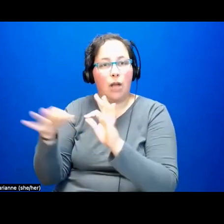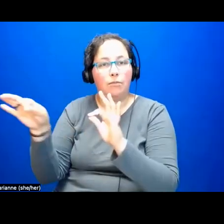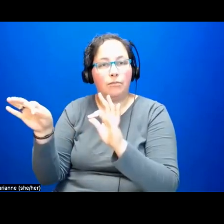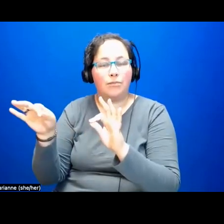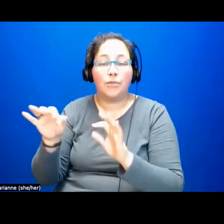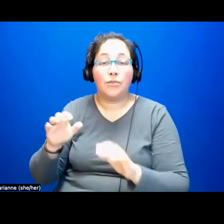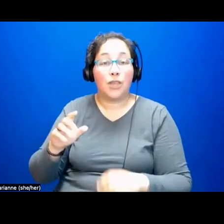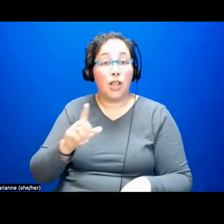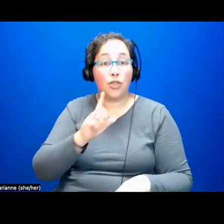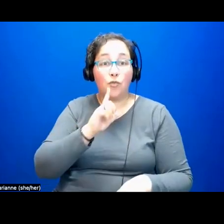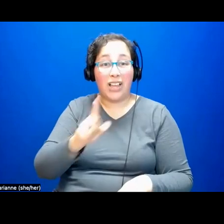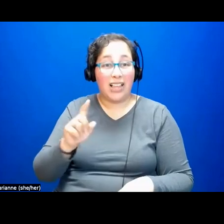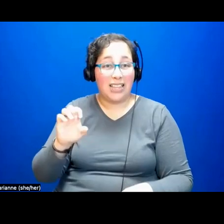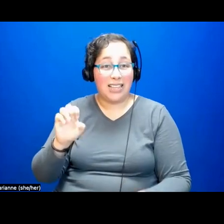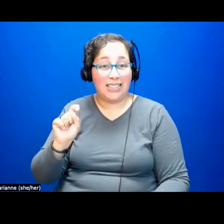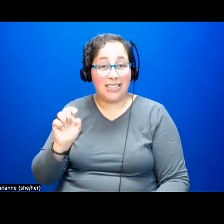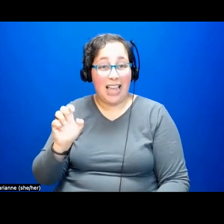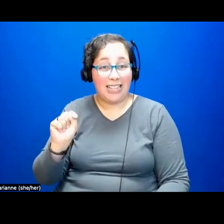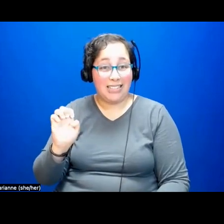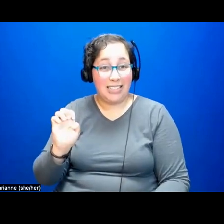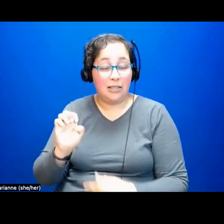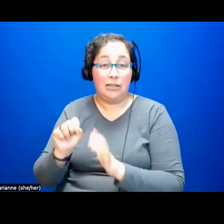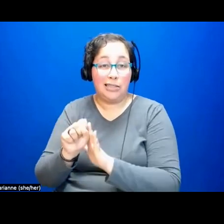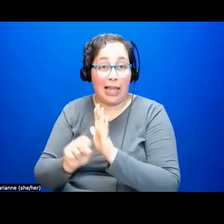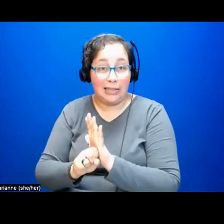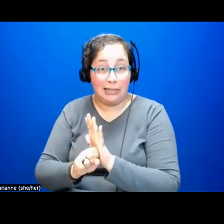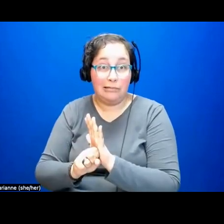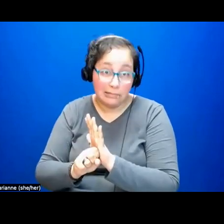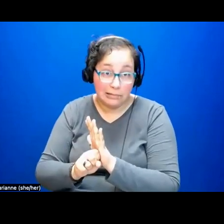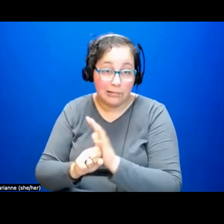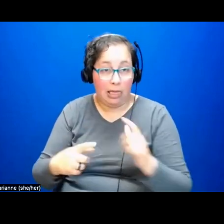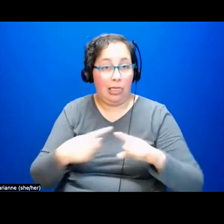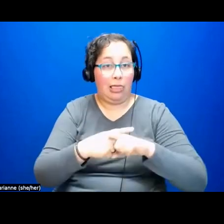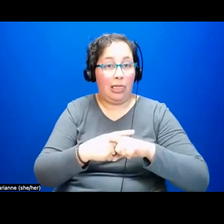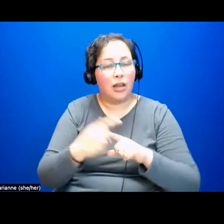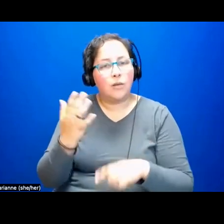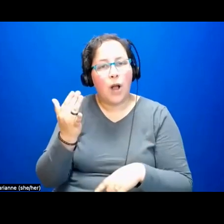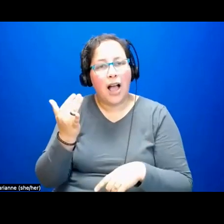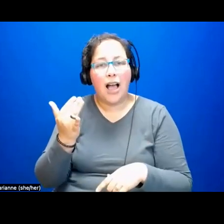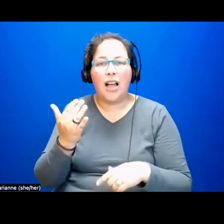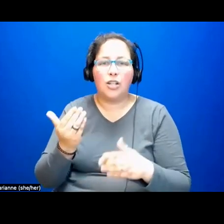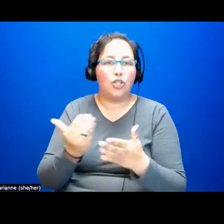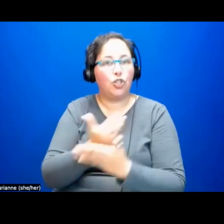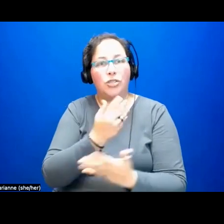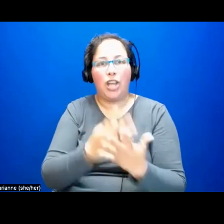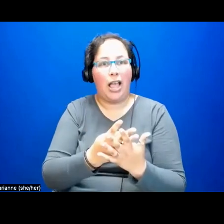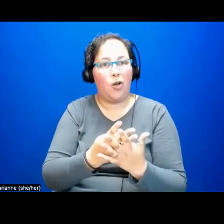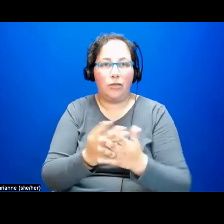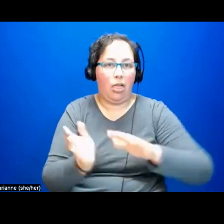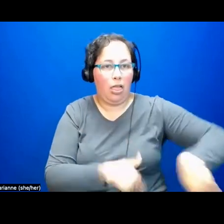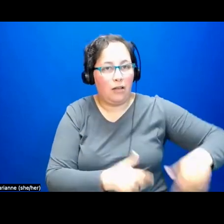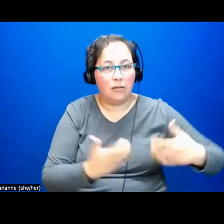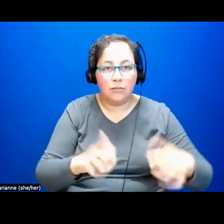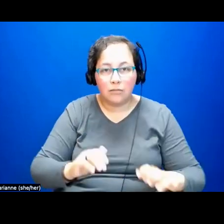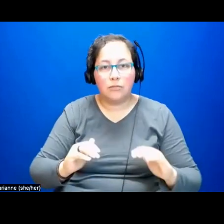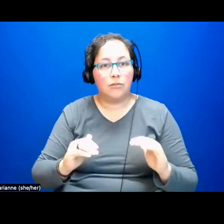that with a worker state. And that would include, of course, stopping new jails. I